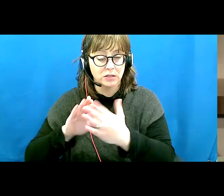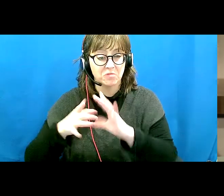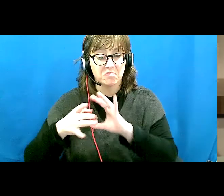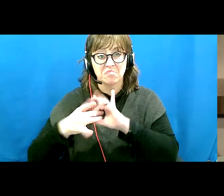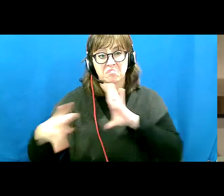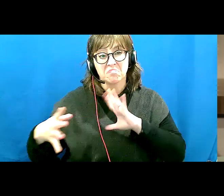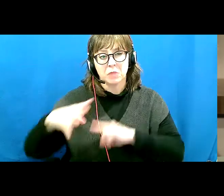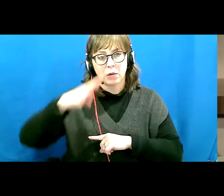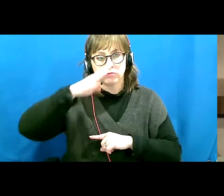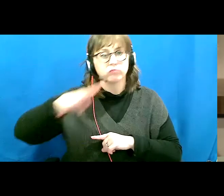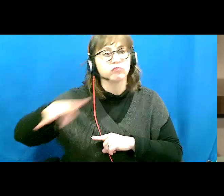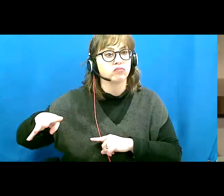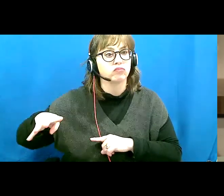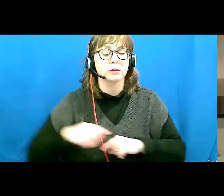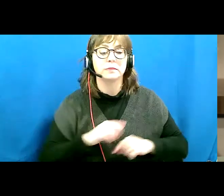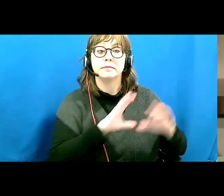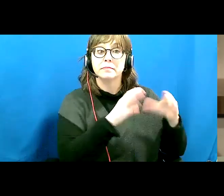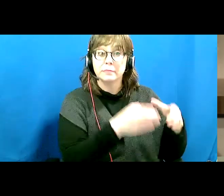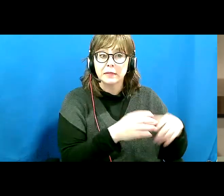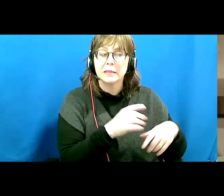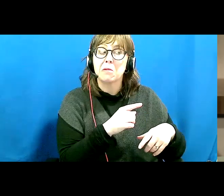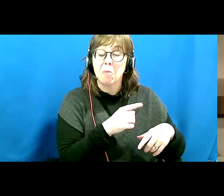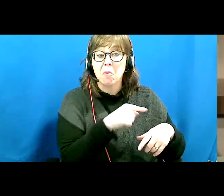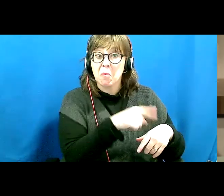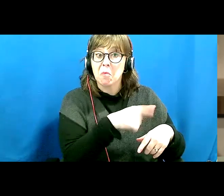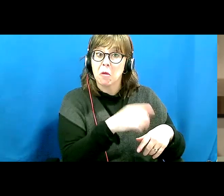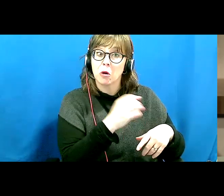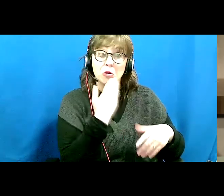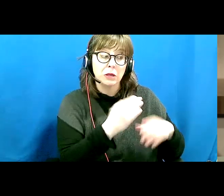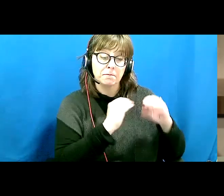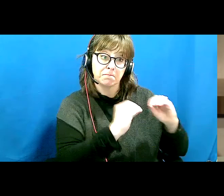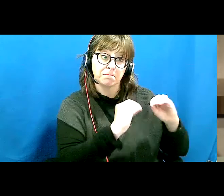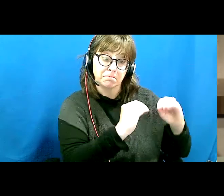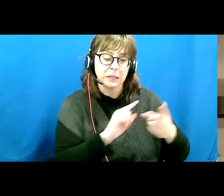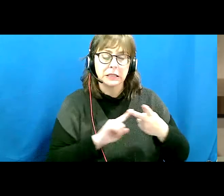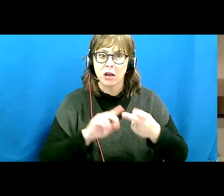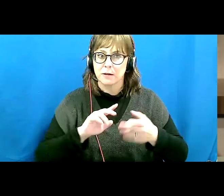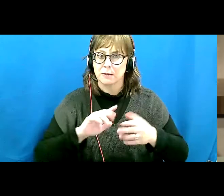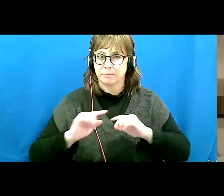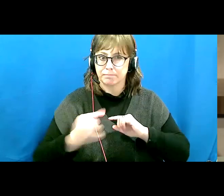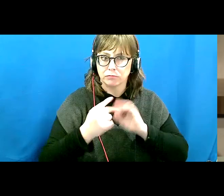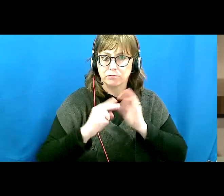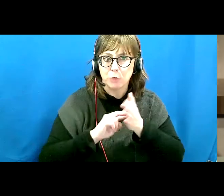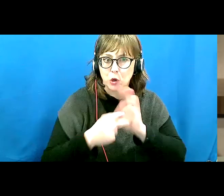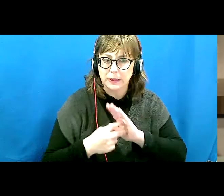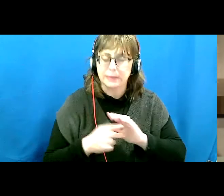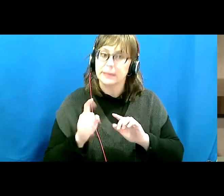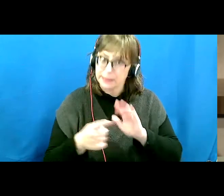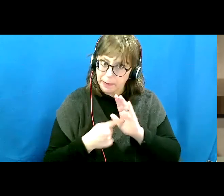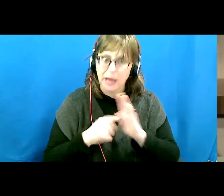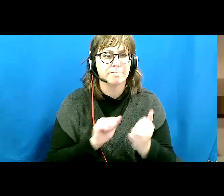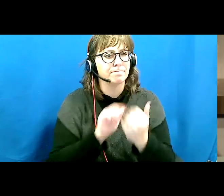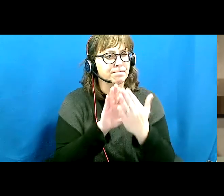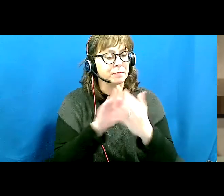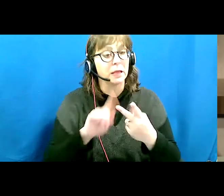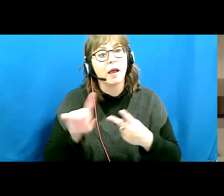Ignoring comments can be a great opportunity to educate. Intentionally offensive comments sometimes need to be confronted and